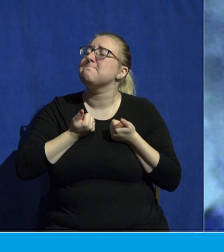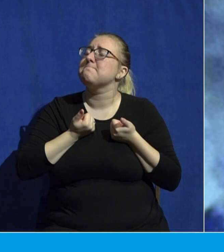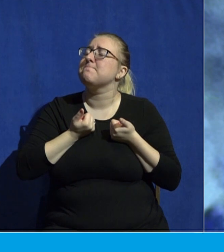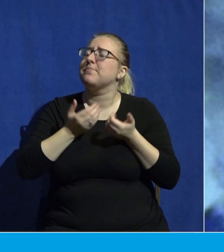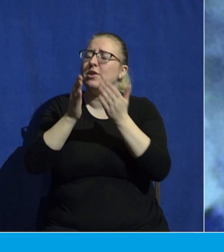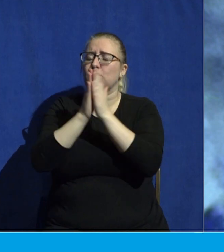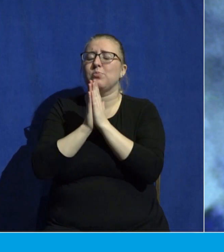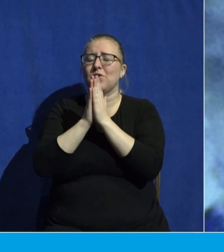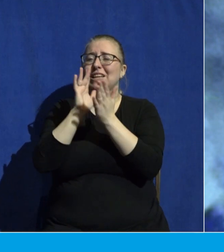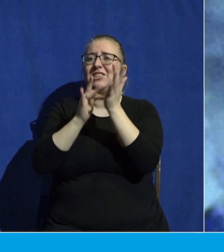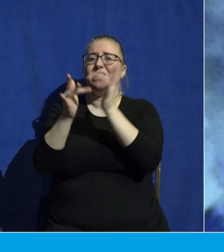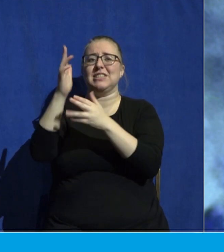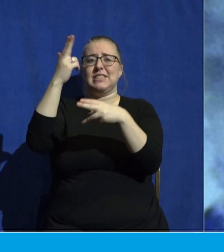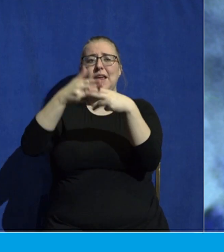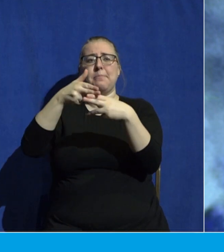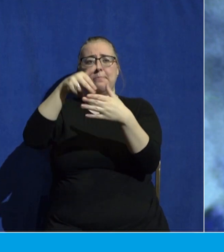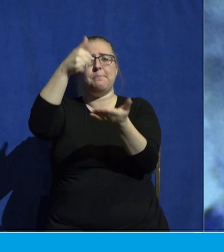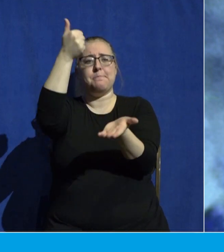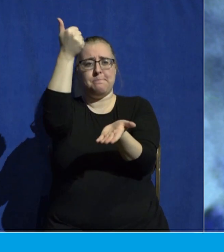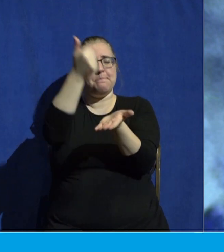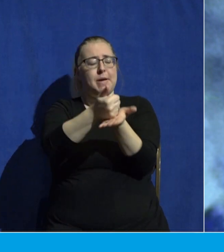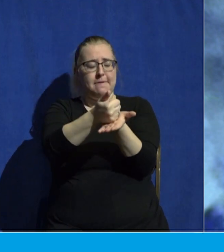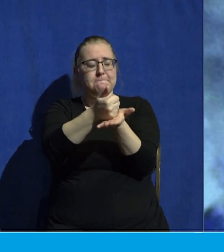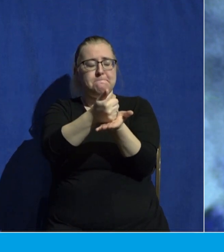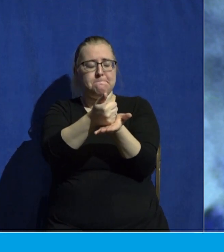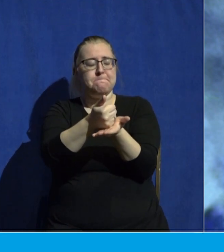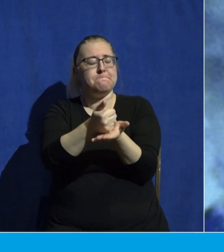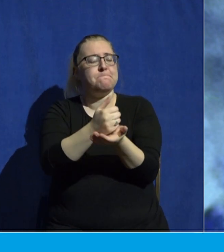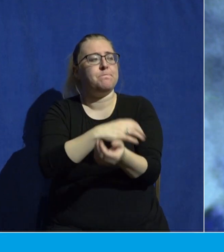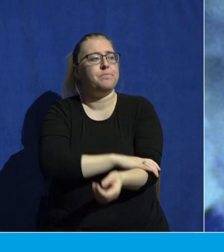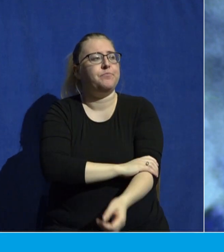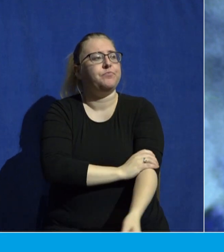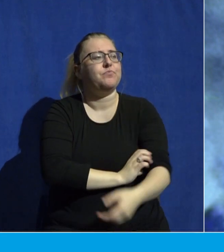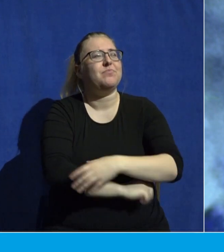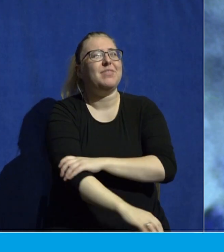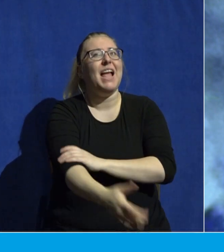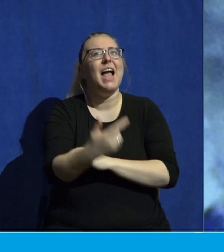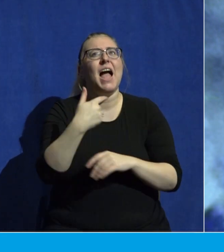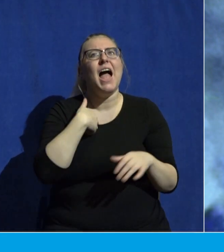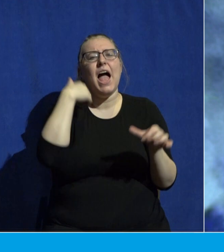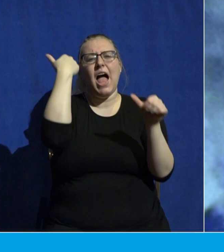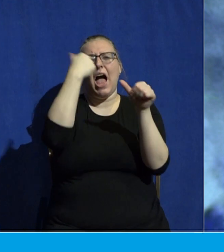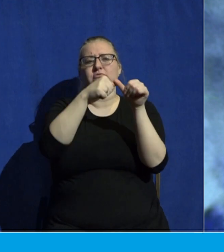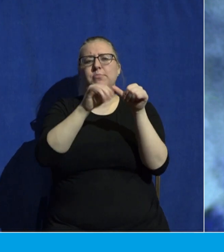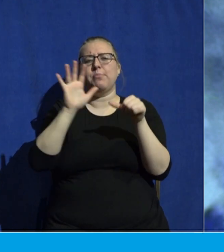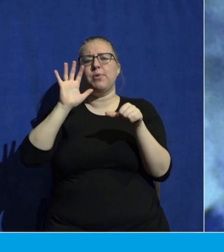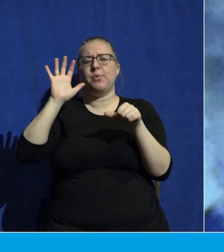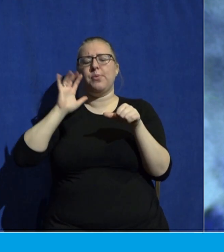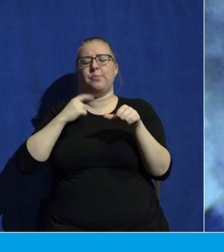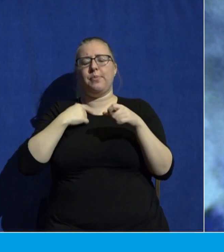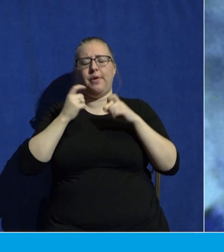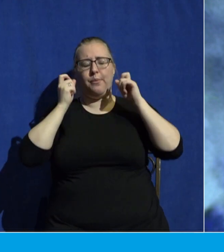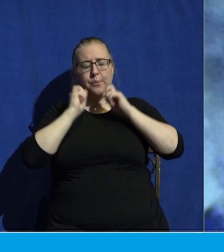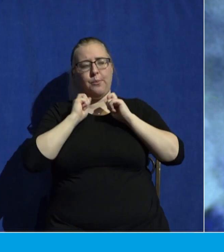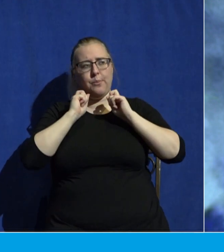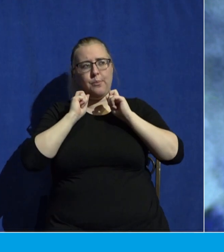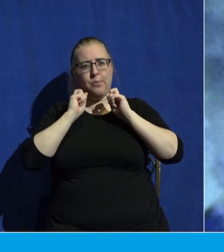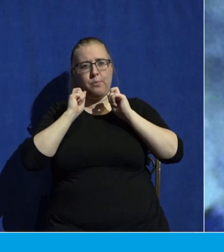in Jesus' name. Amen. Amen. I remember pretty vividly waking up one day in a church